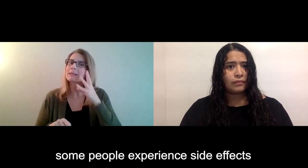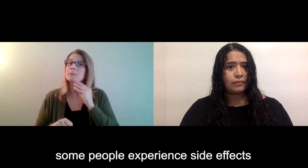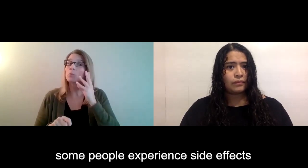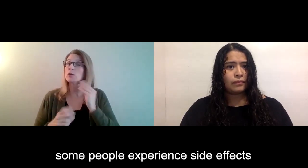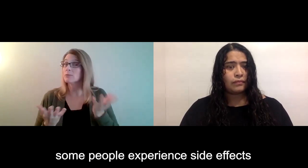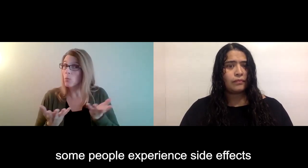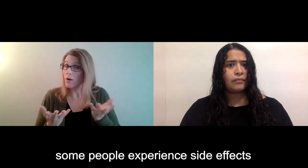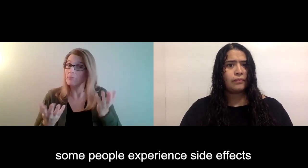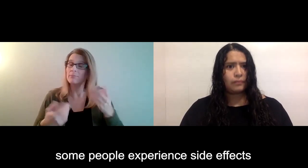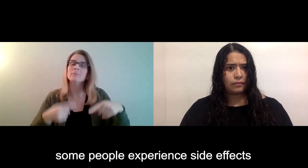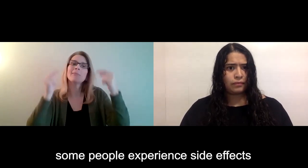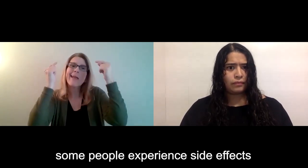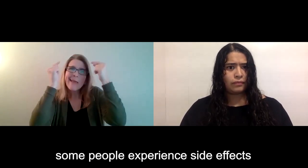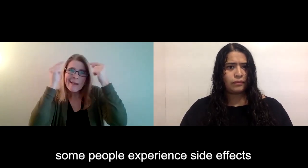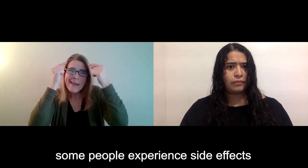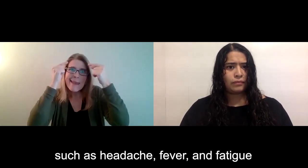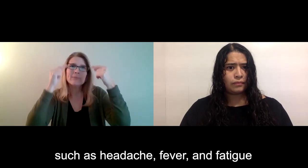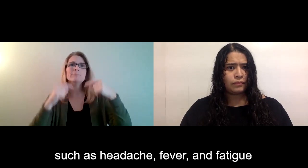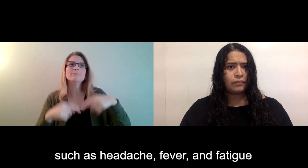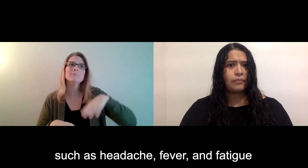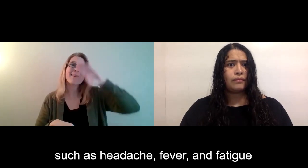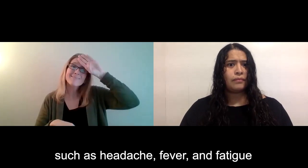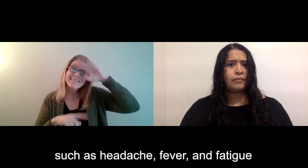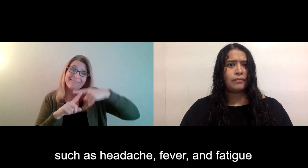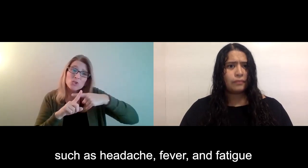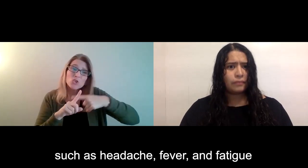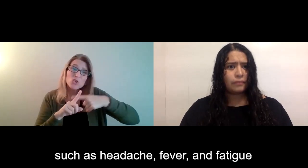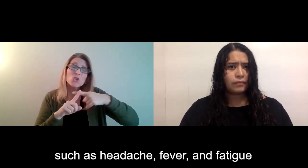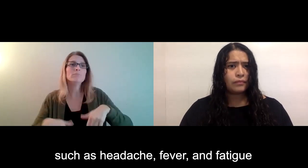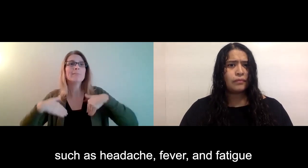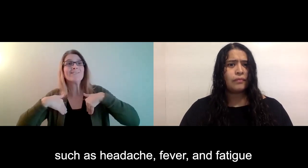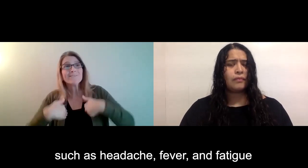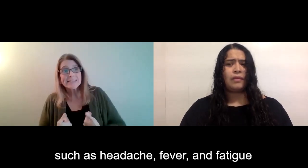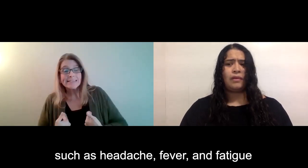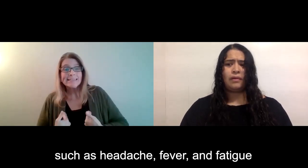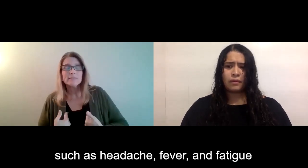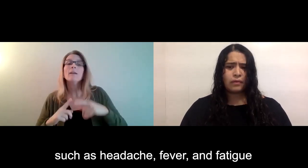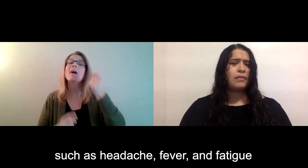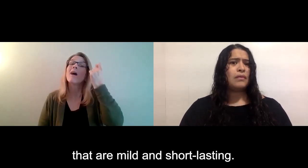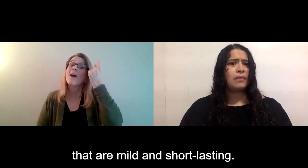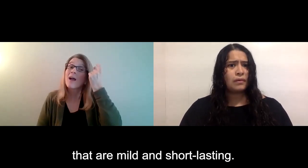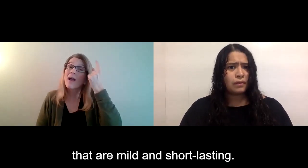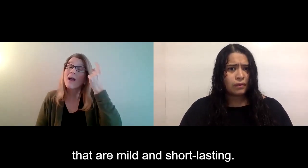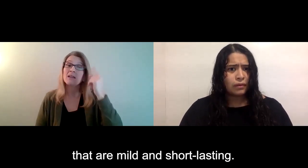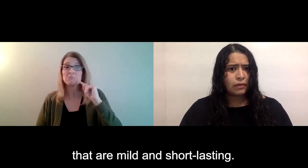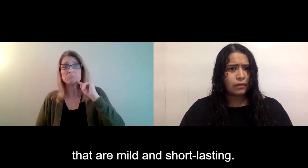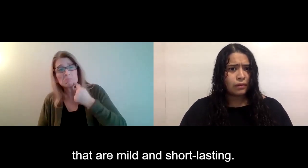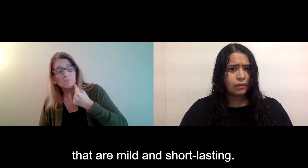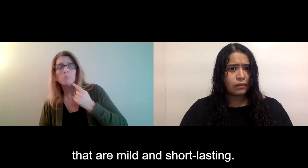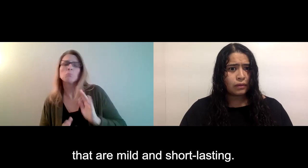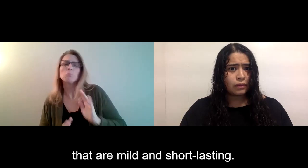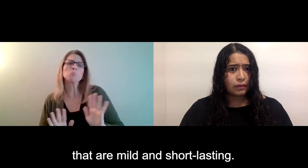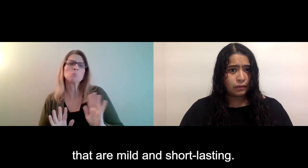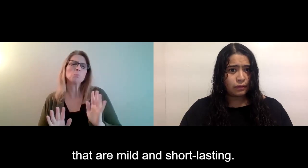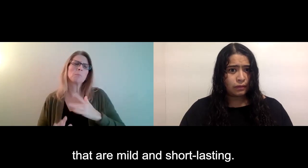After getting vaccinated, some people experience side effects such as headache, fever, and fatigue that are